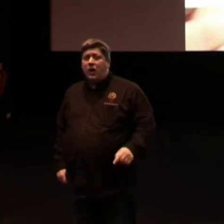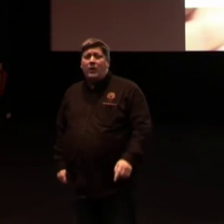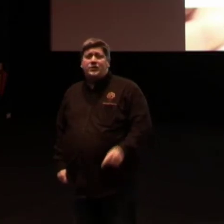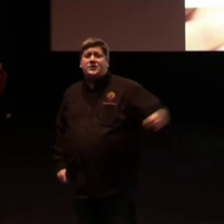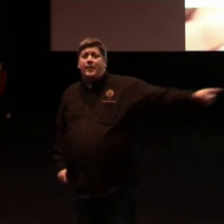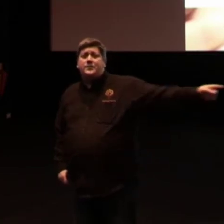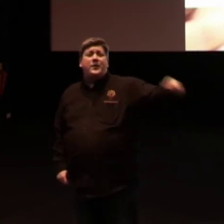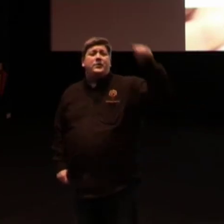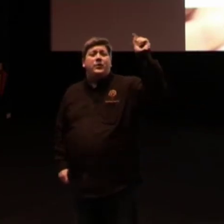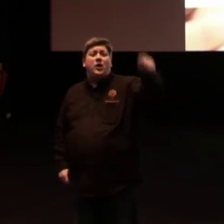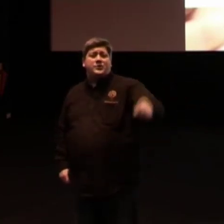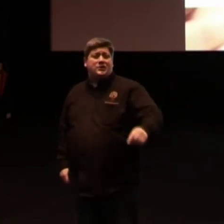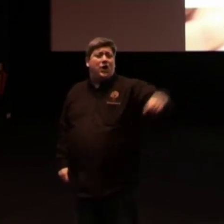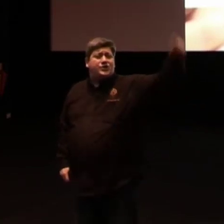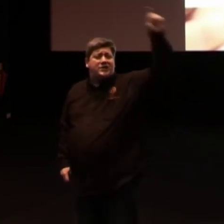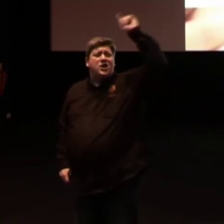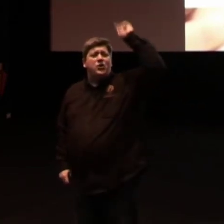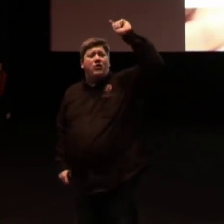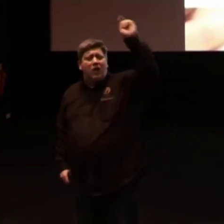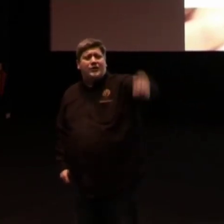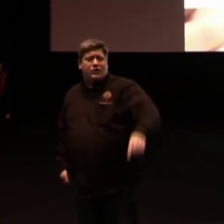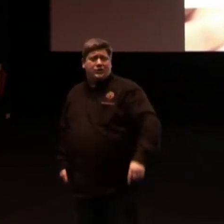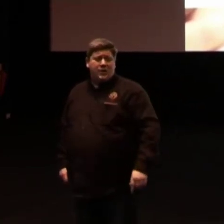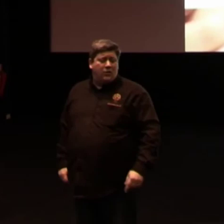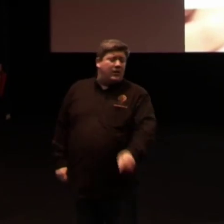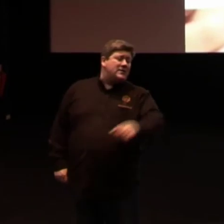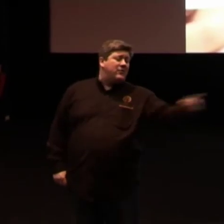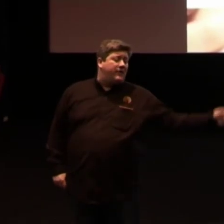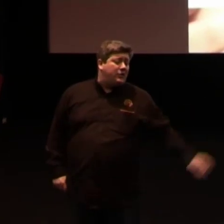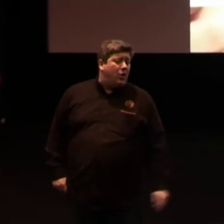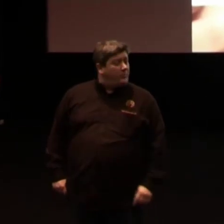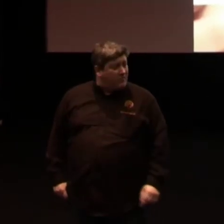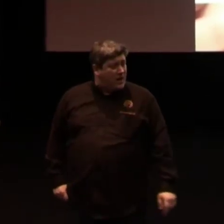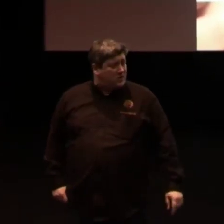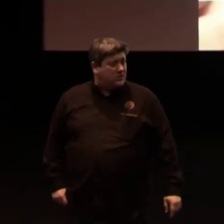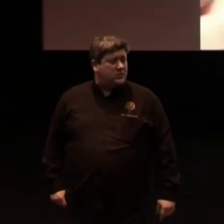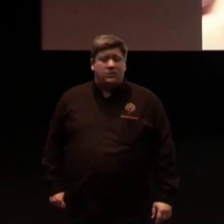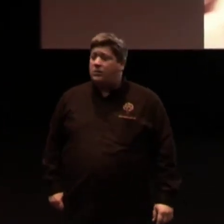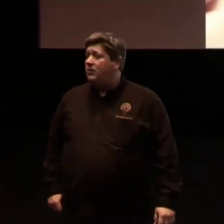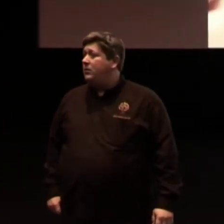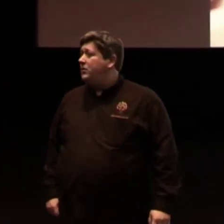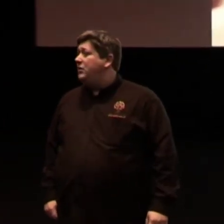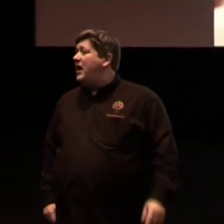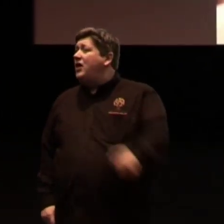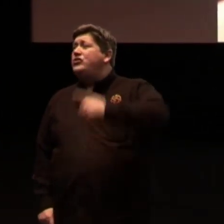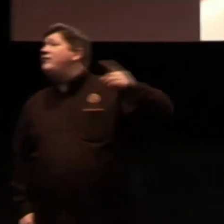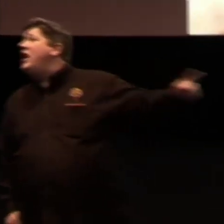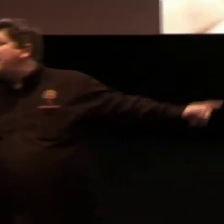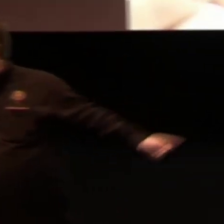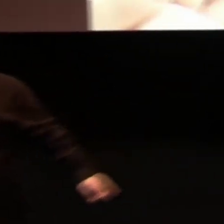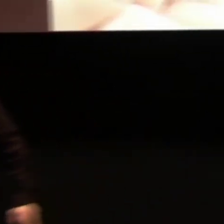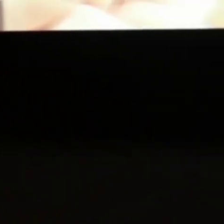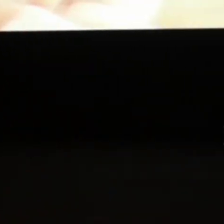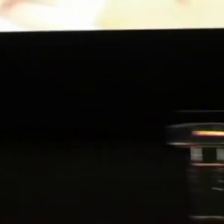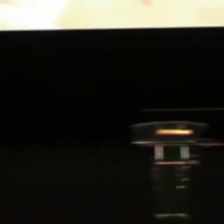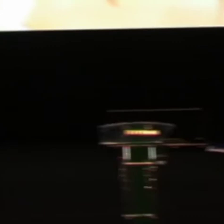You know what God. Why do need someone else's opinion when you know what God says? God says you are righteous. Don't go and ask everyone on their dog. Am I righteous? You'll a hundred different